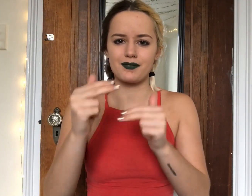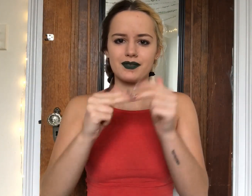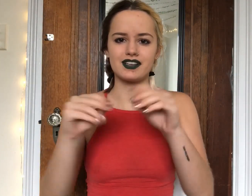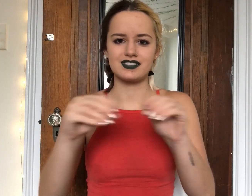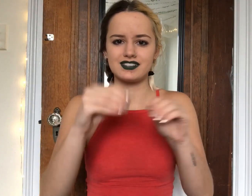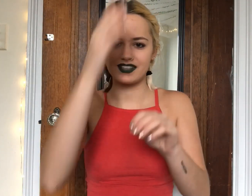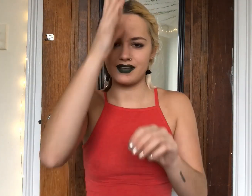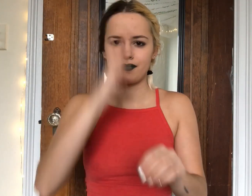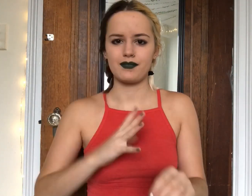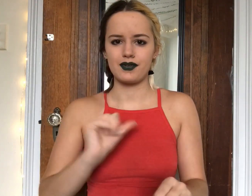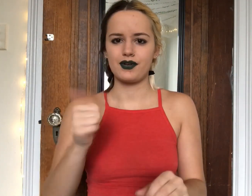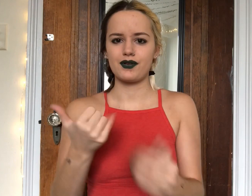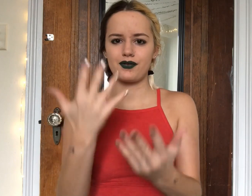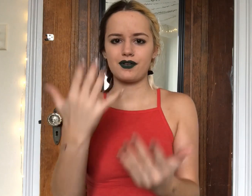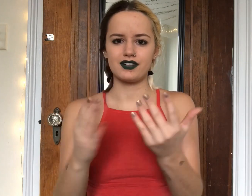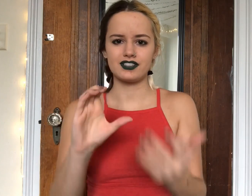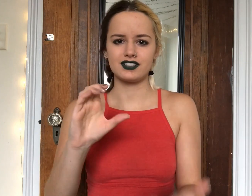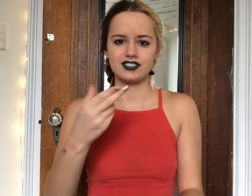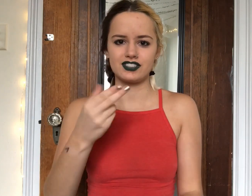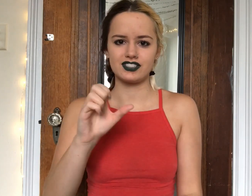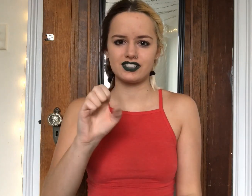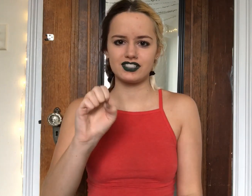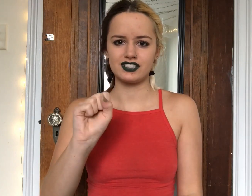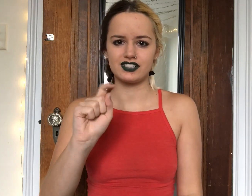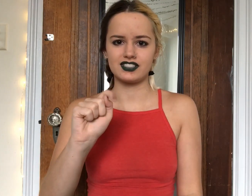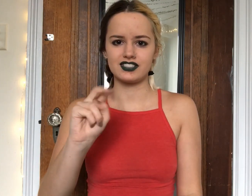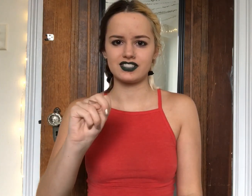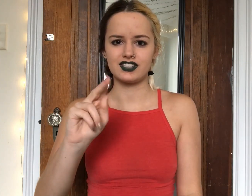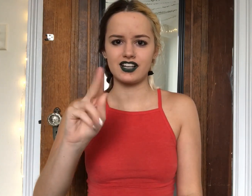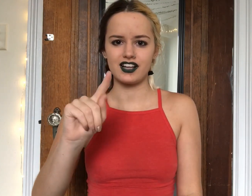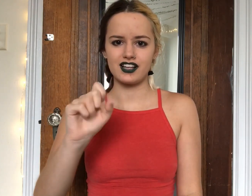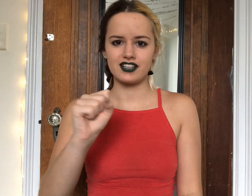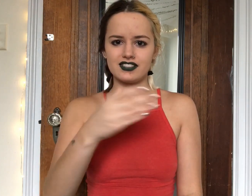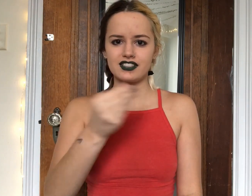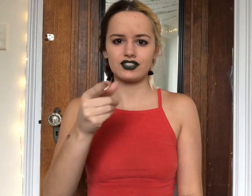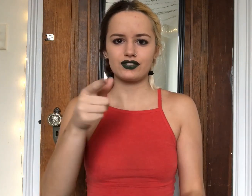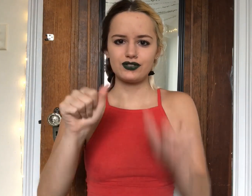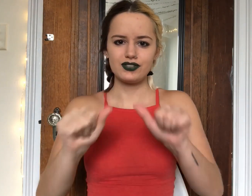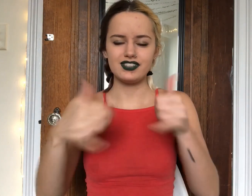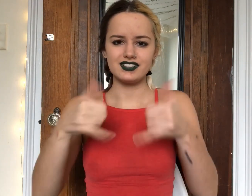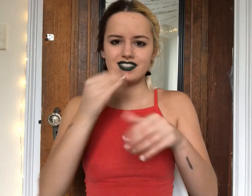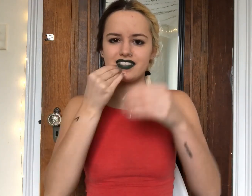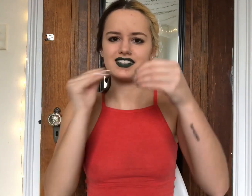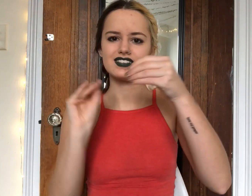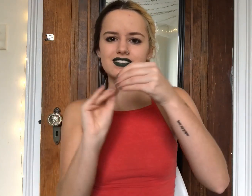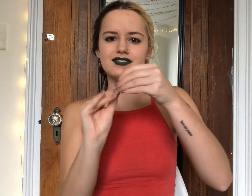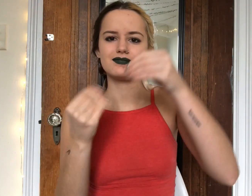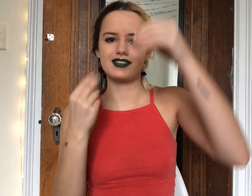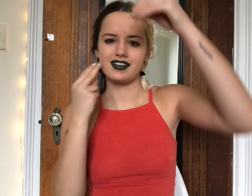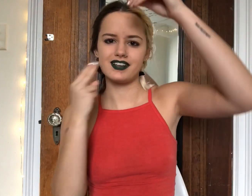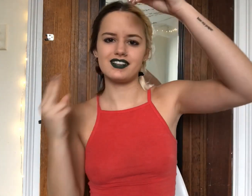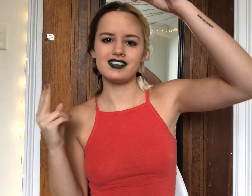Minerals Chestnuts And You Can Still Kiss Me Under The Mistletoe Yeah